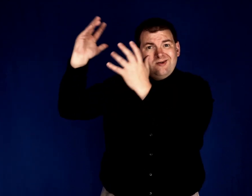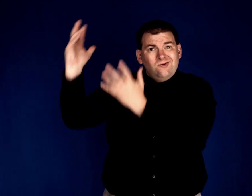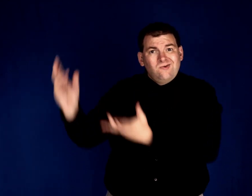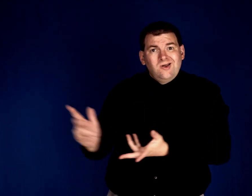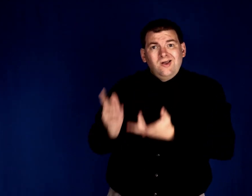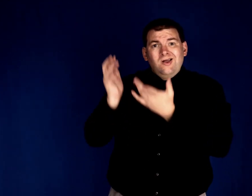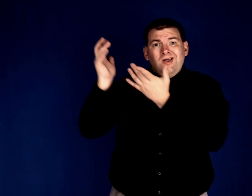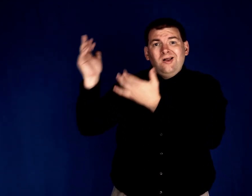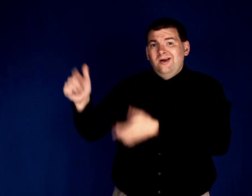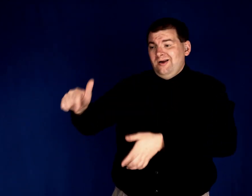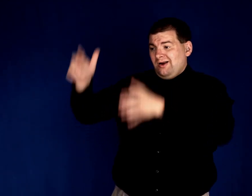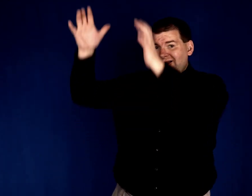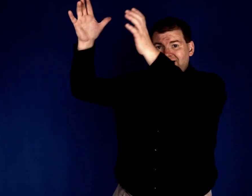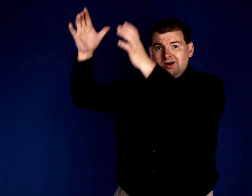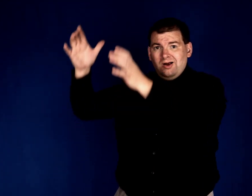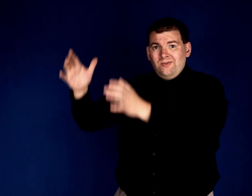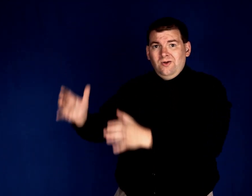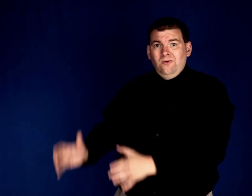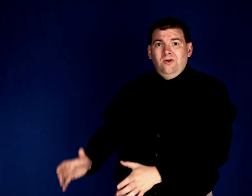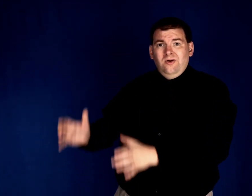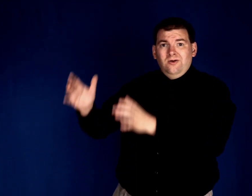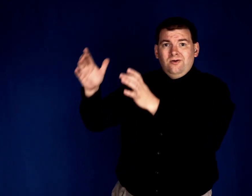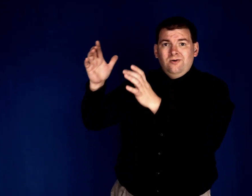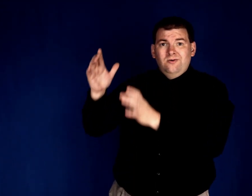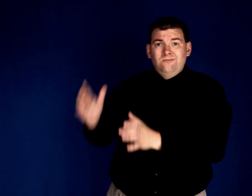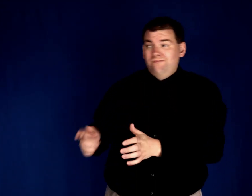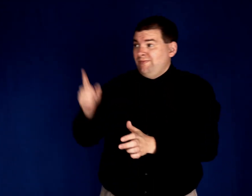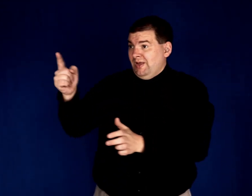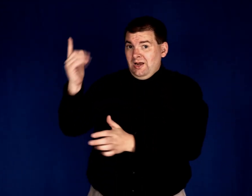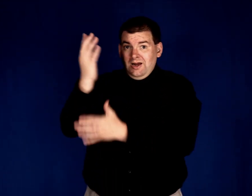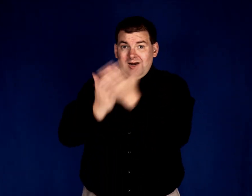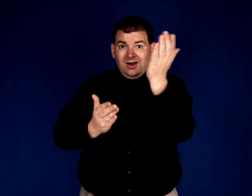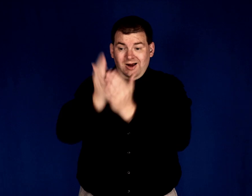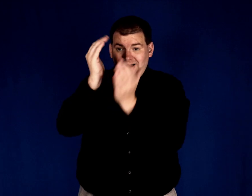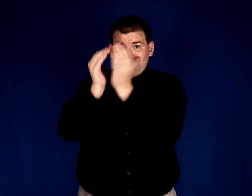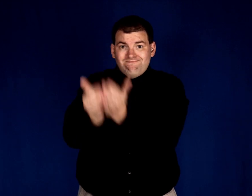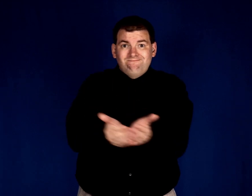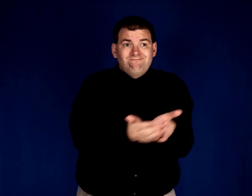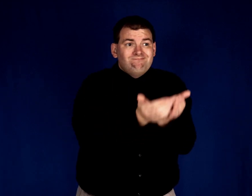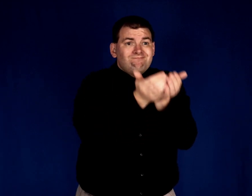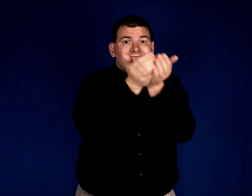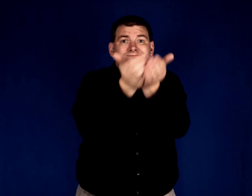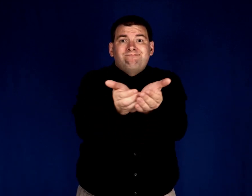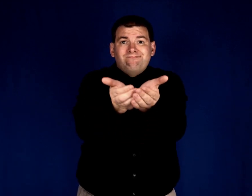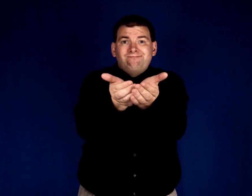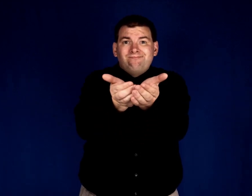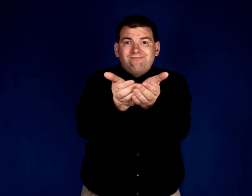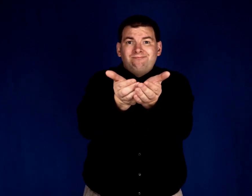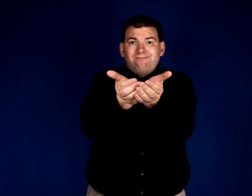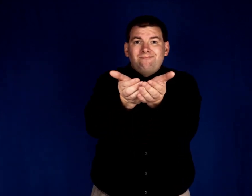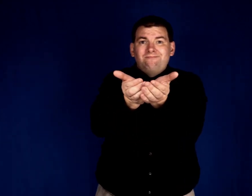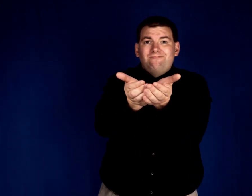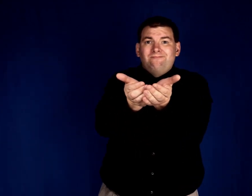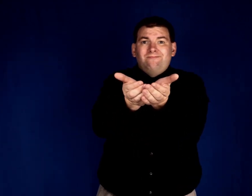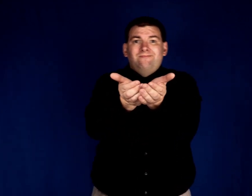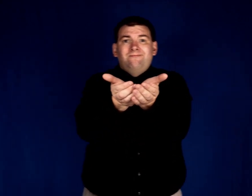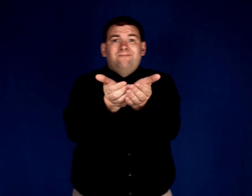waiting by the well, and he's holding out his hand.